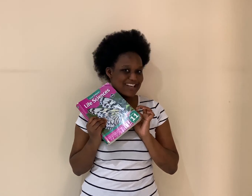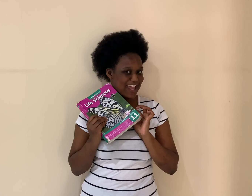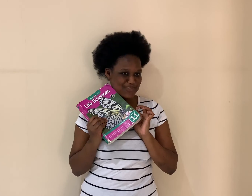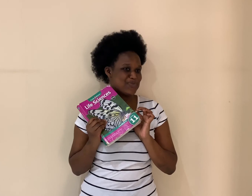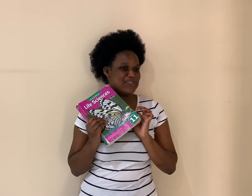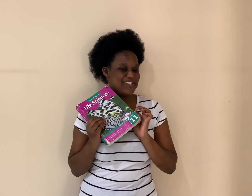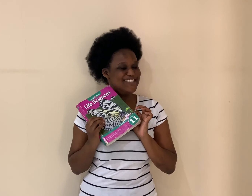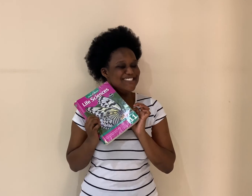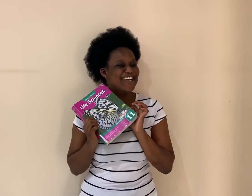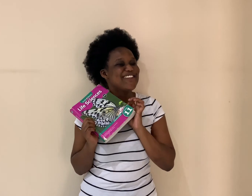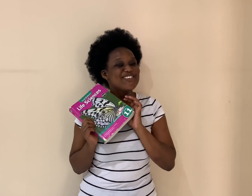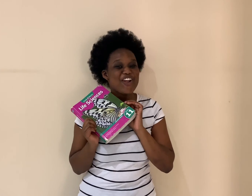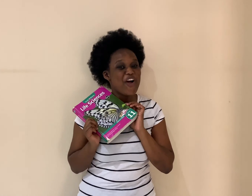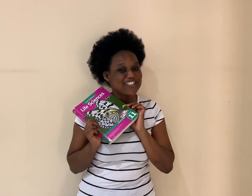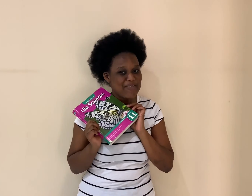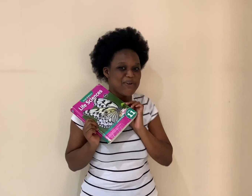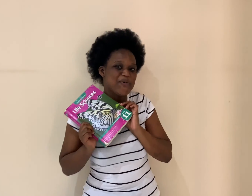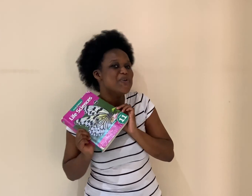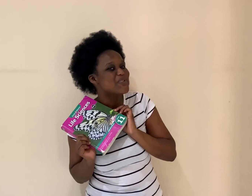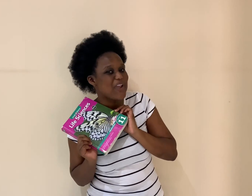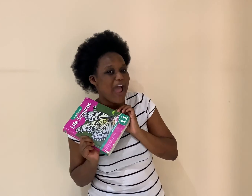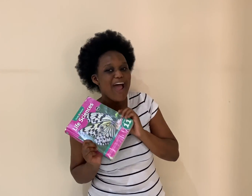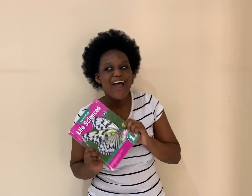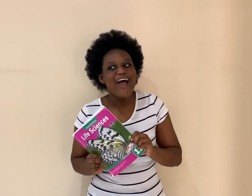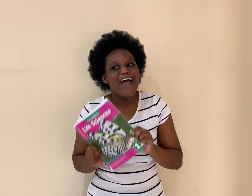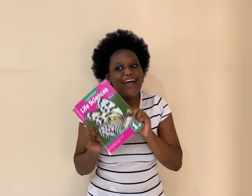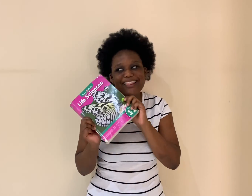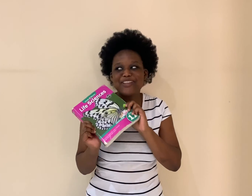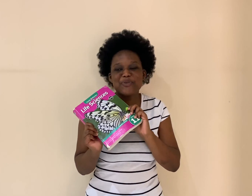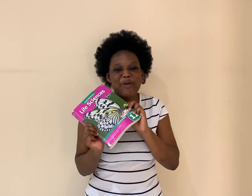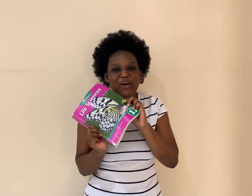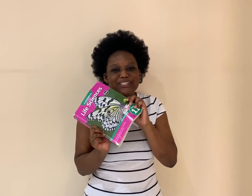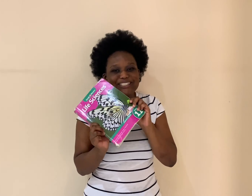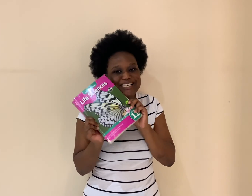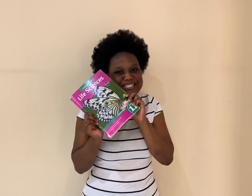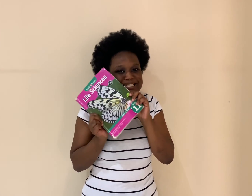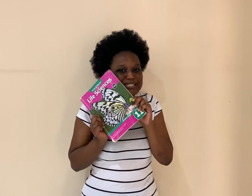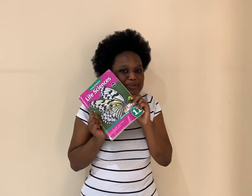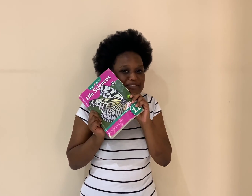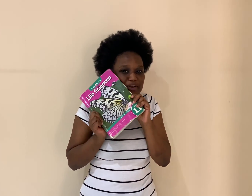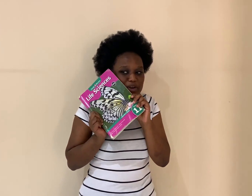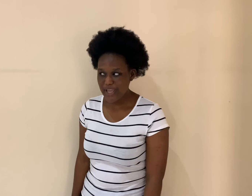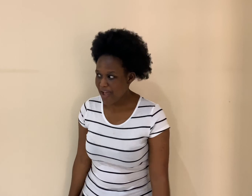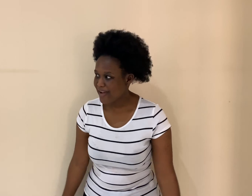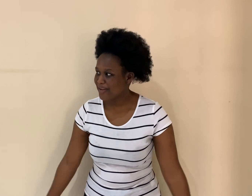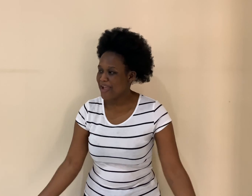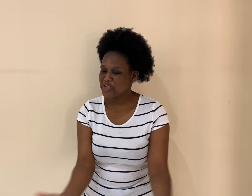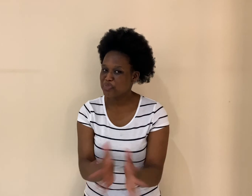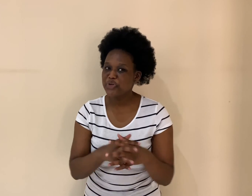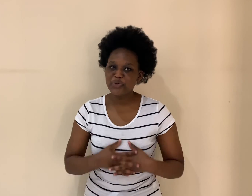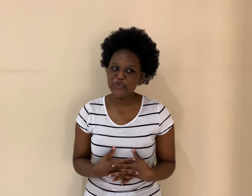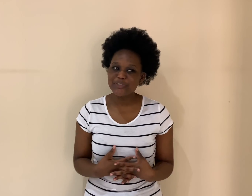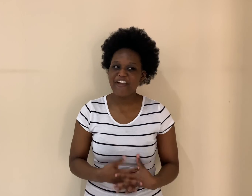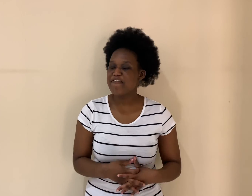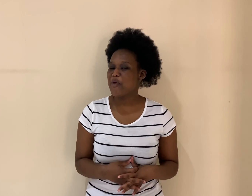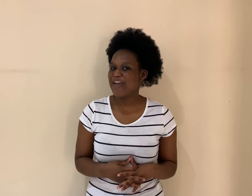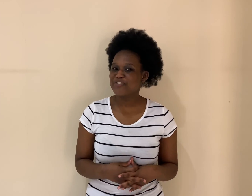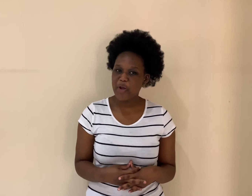in high school. I know it was a long time ago. So yeah, that's where my content is going to be from. Yeah, as per usual, if you have not